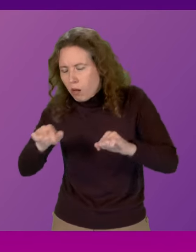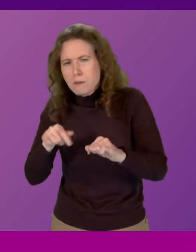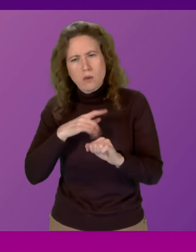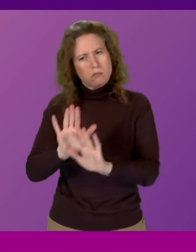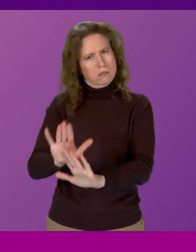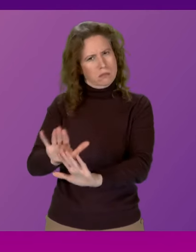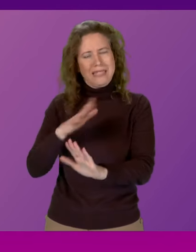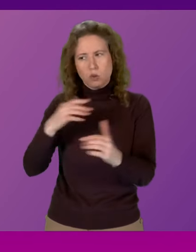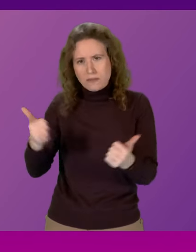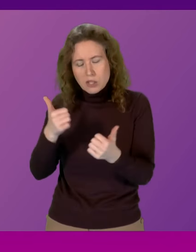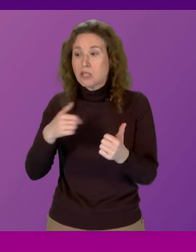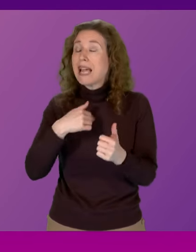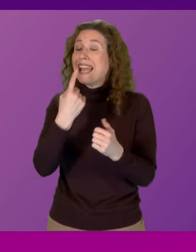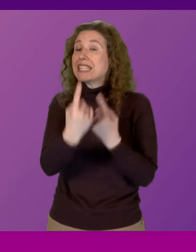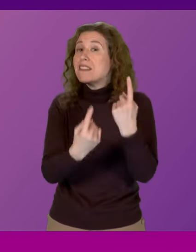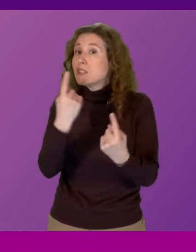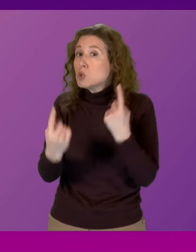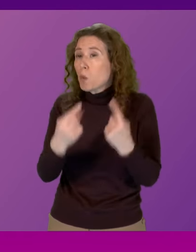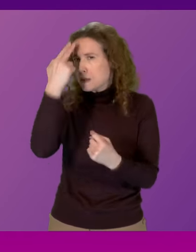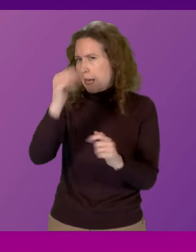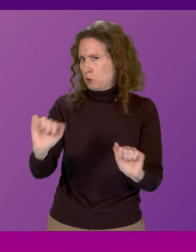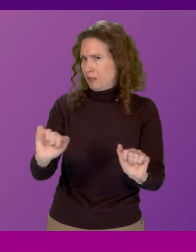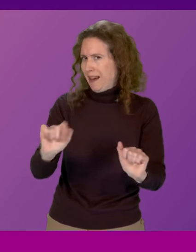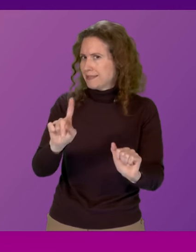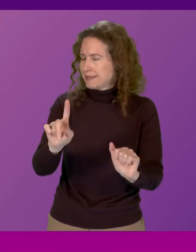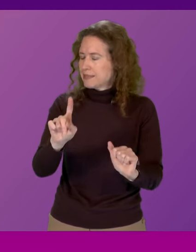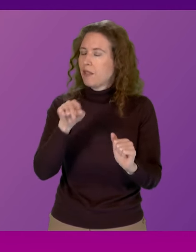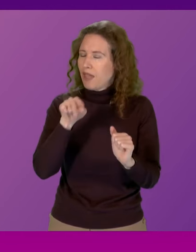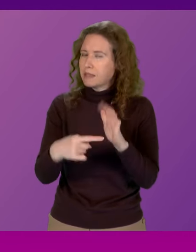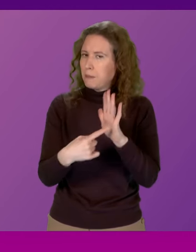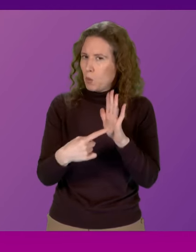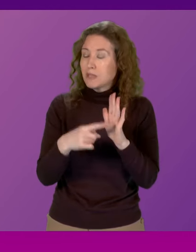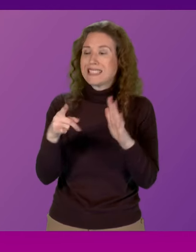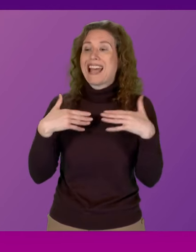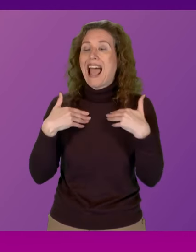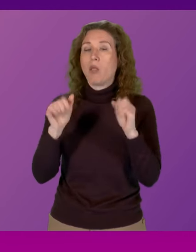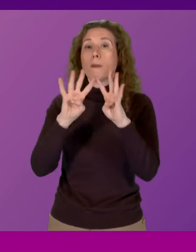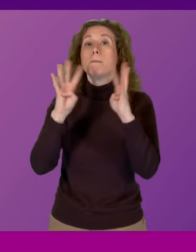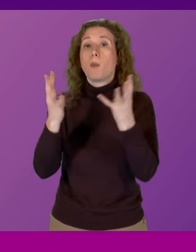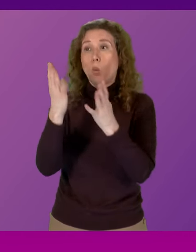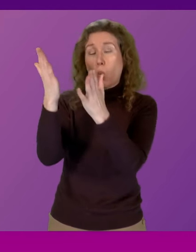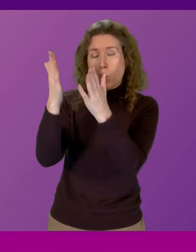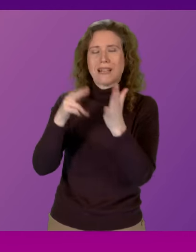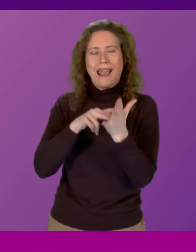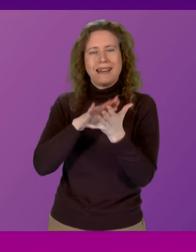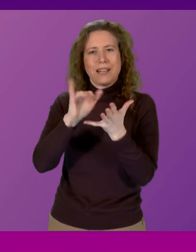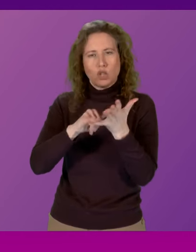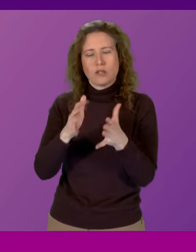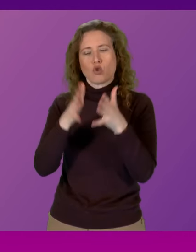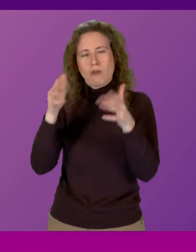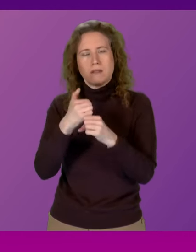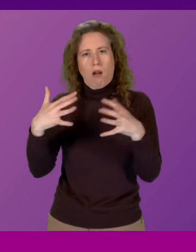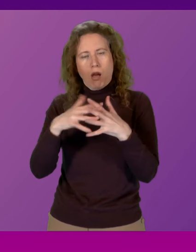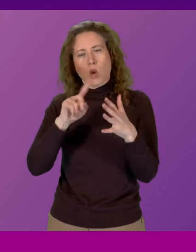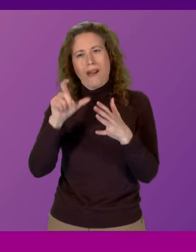course, individuals haven't been named in relation to the health board. In that regard, it is the health board in NHS, Gade, Glasgow and Clyde that